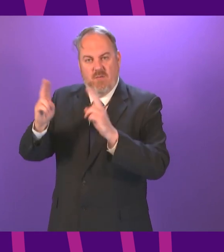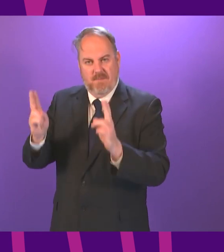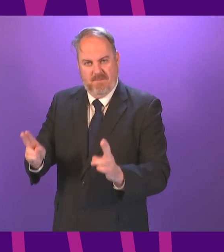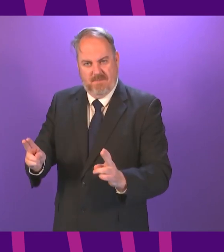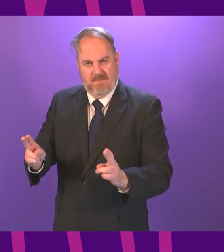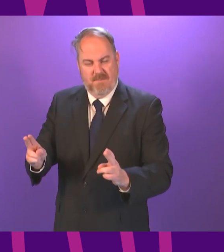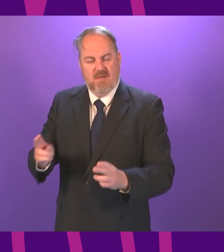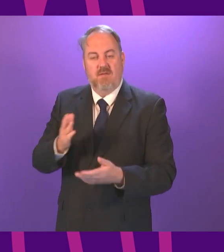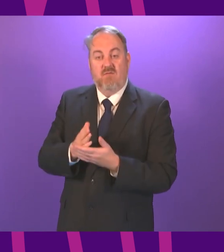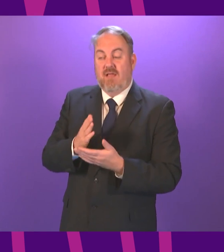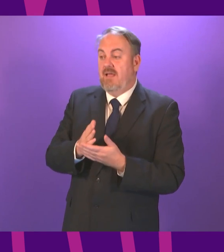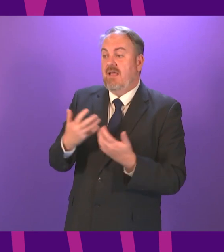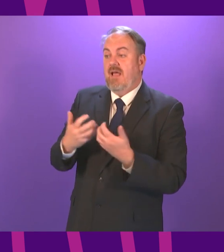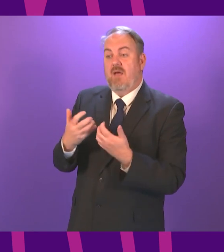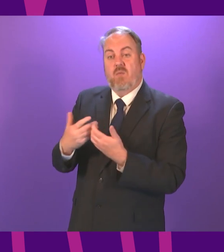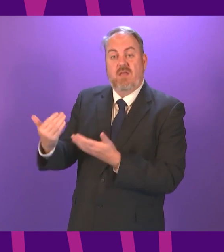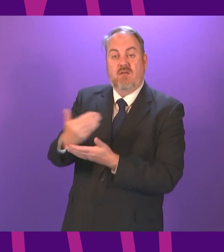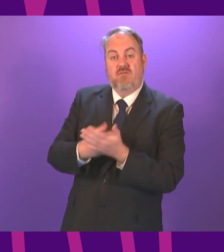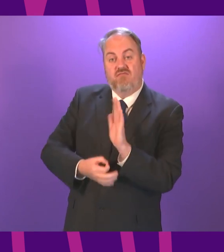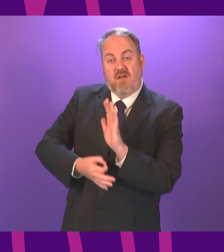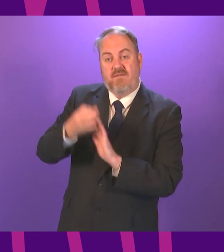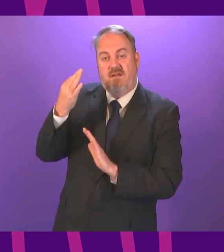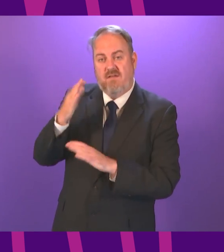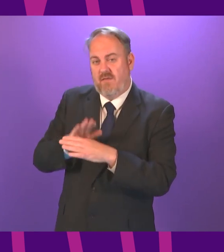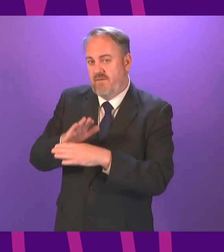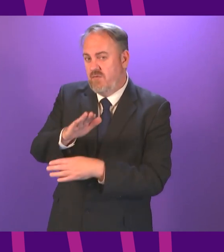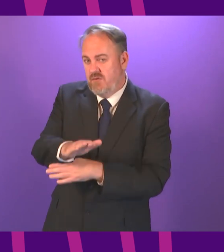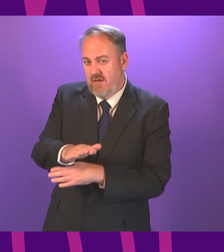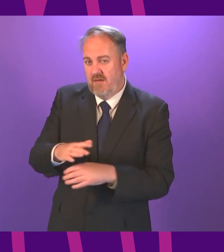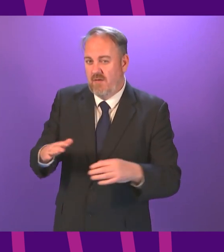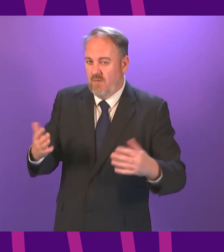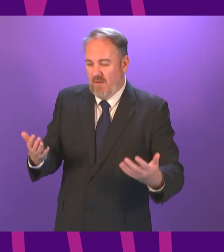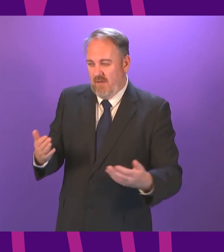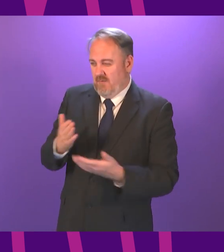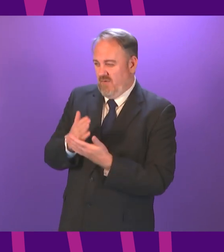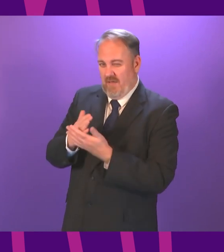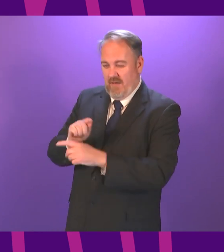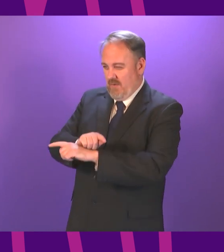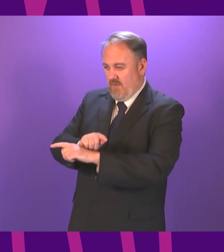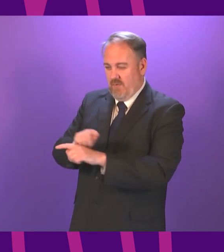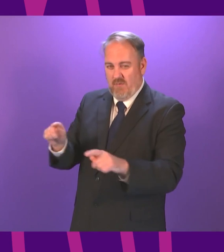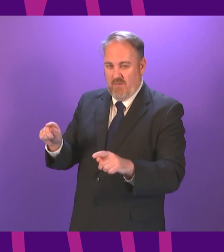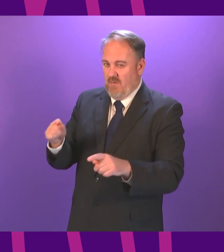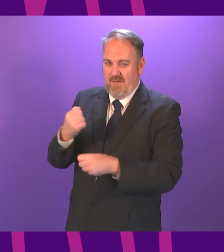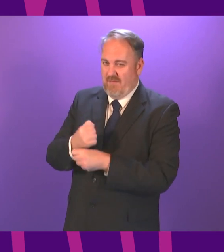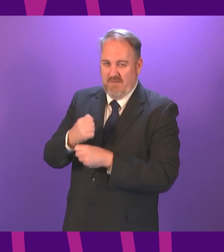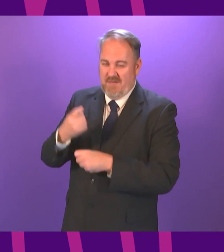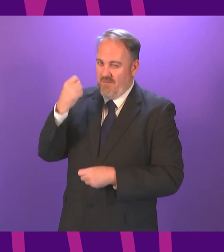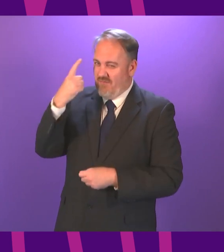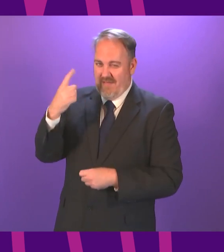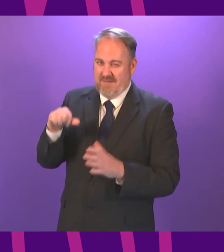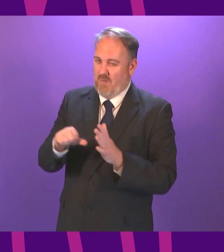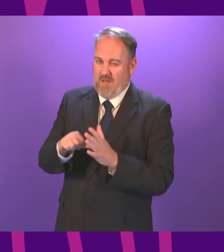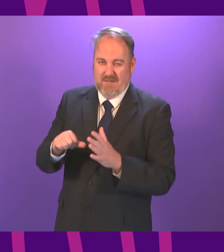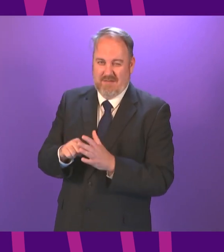On the actual recovery part, I think the government underestimates the scale of the challenge that this country faces if they